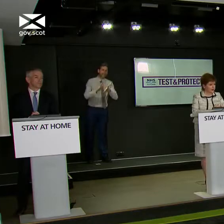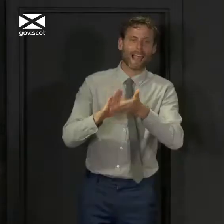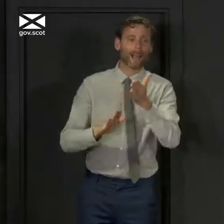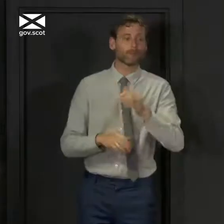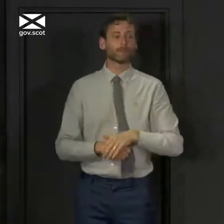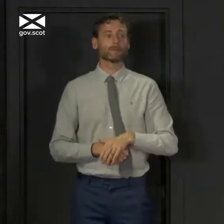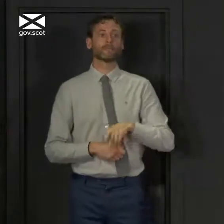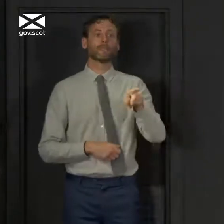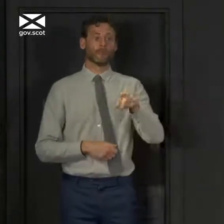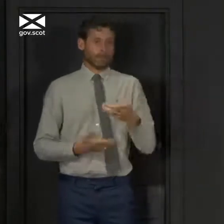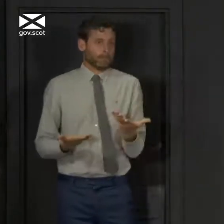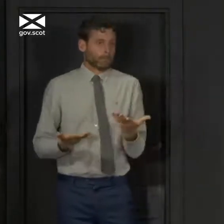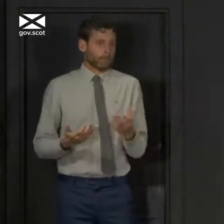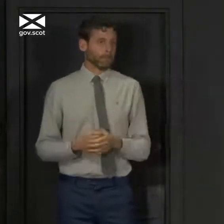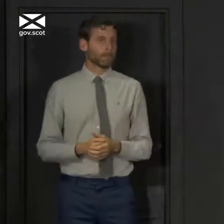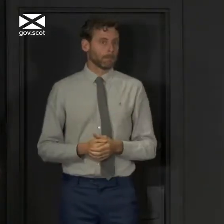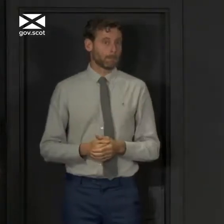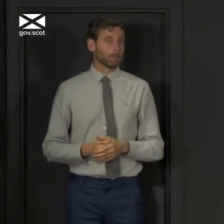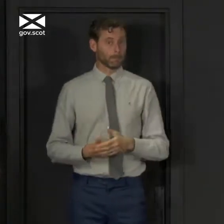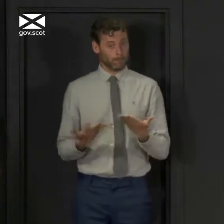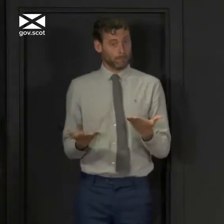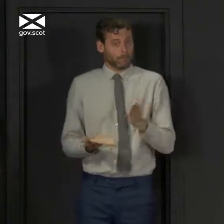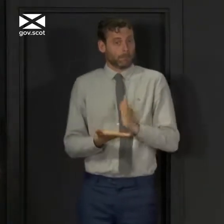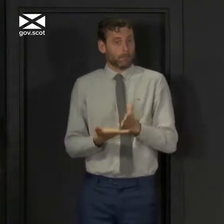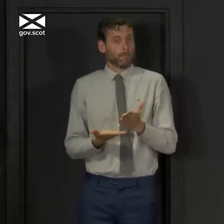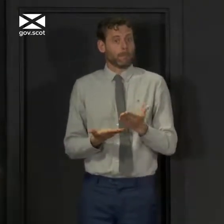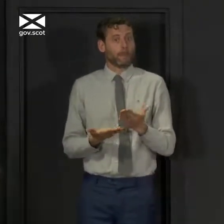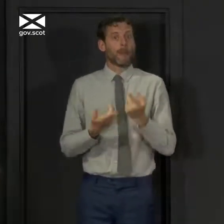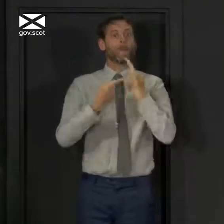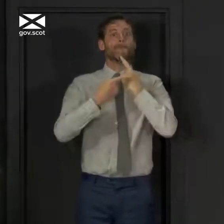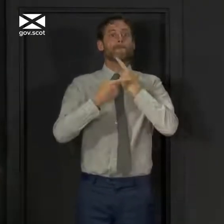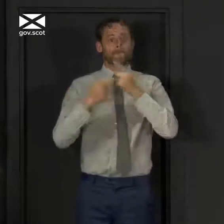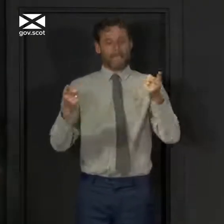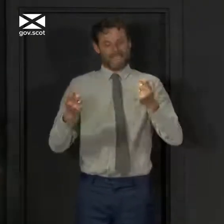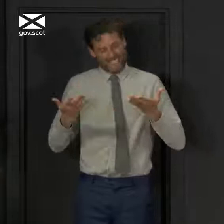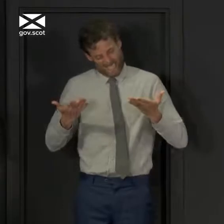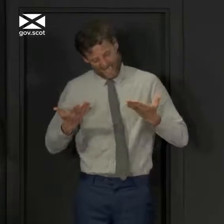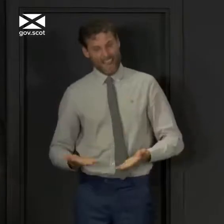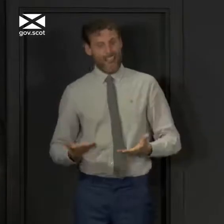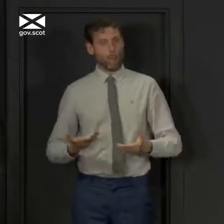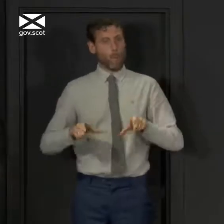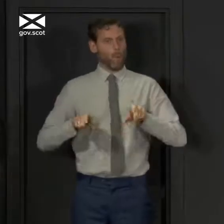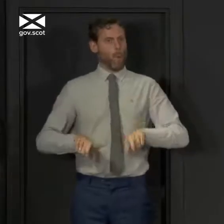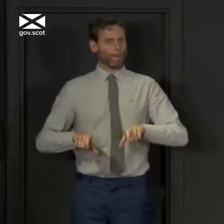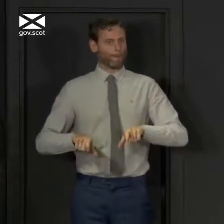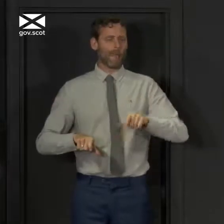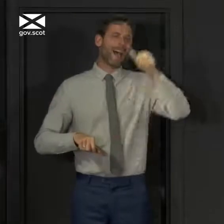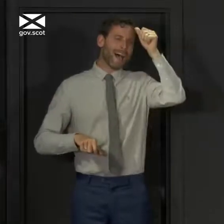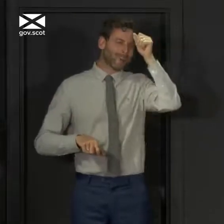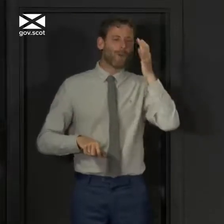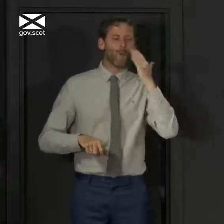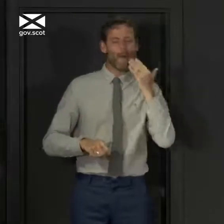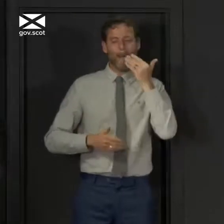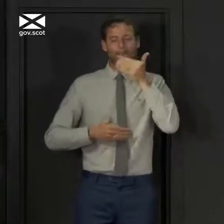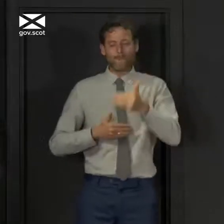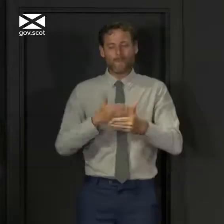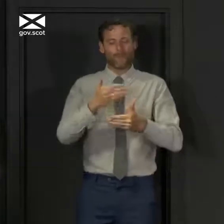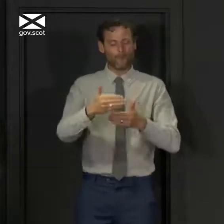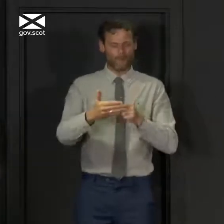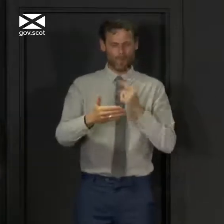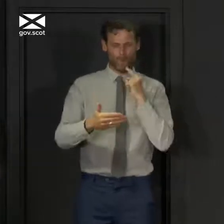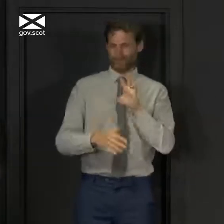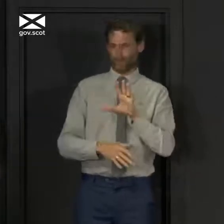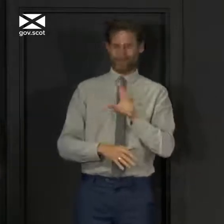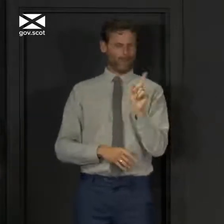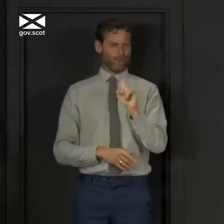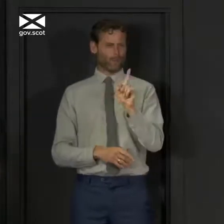Yes, right now, that is the fundamental foundational message. And I know as we go along, this gets more complicated and we